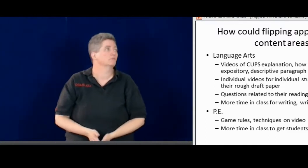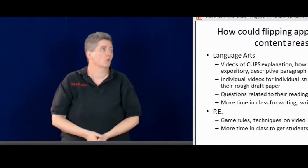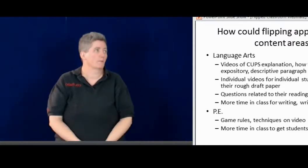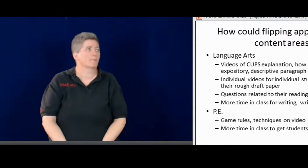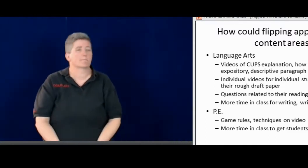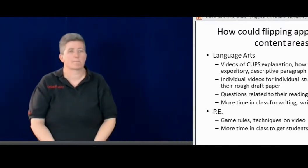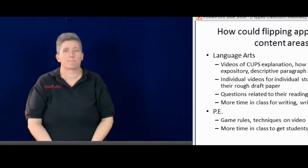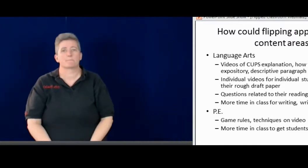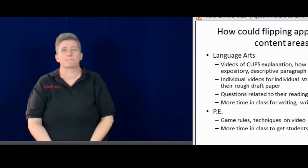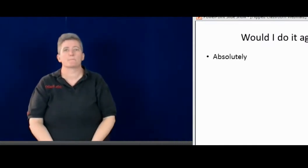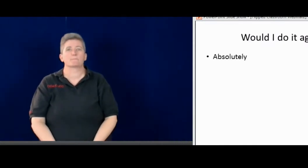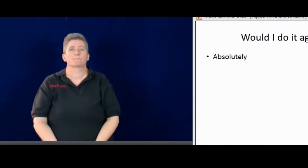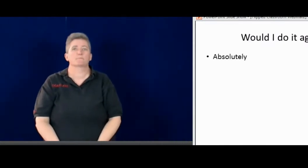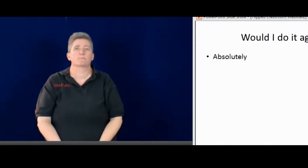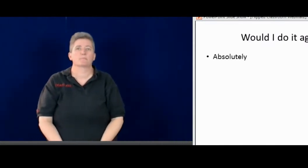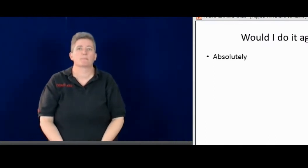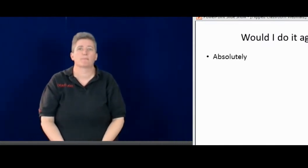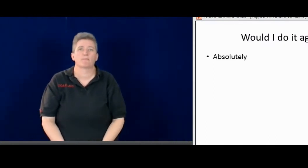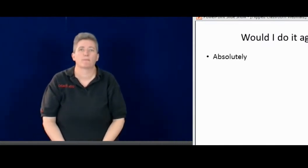games.